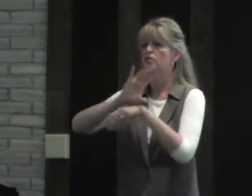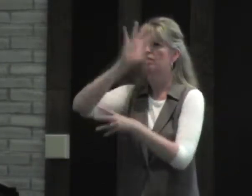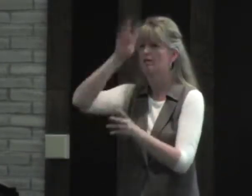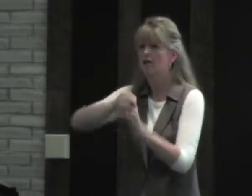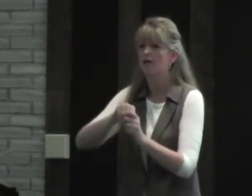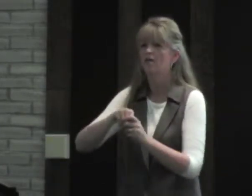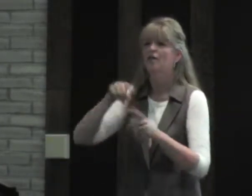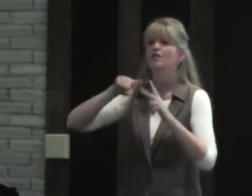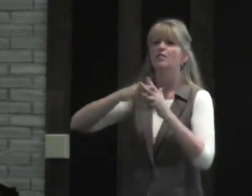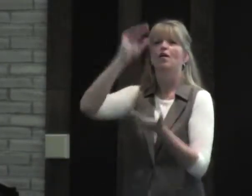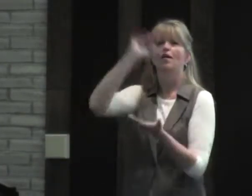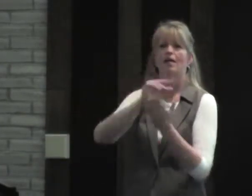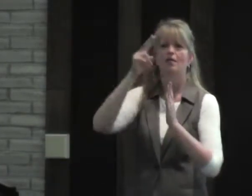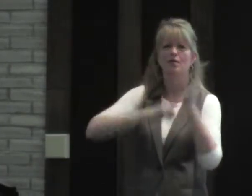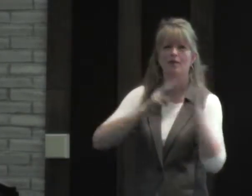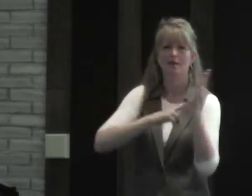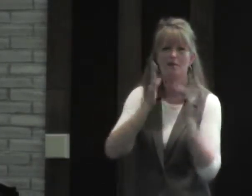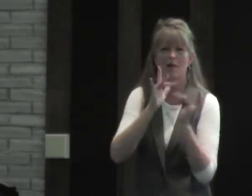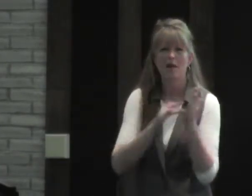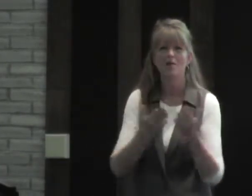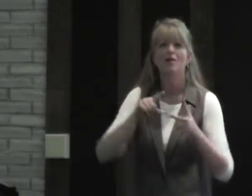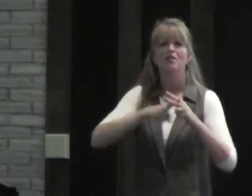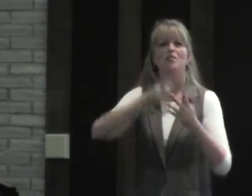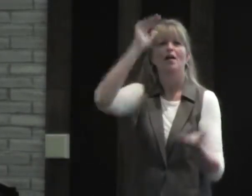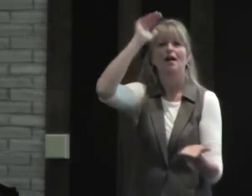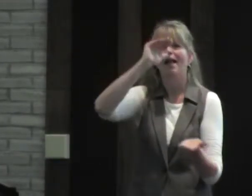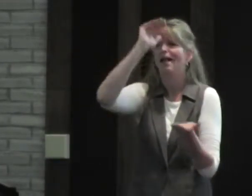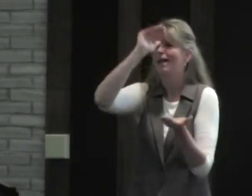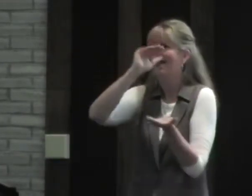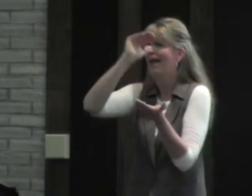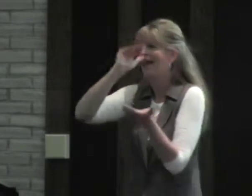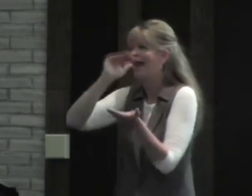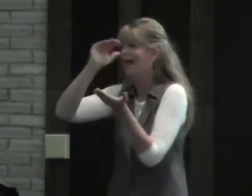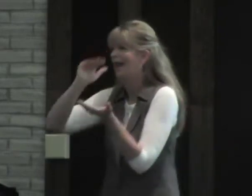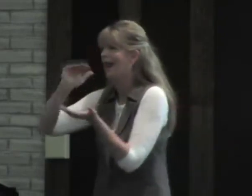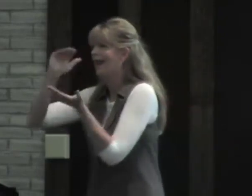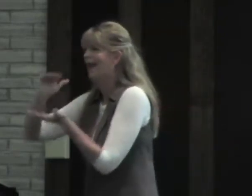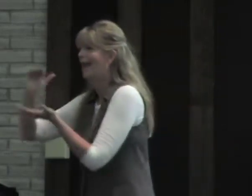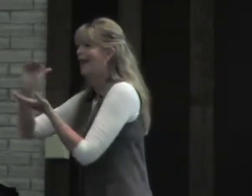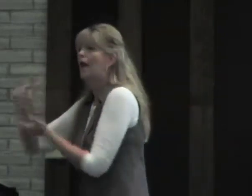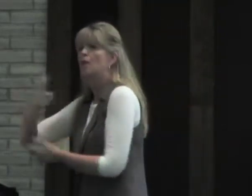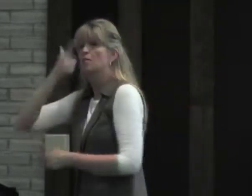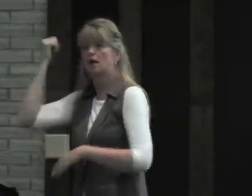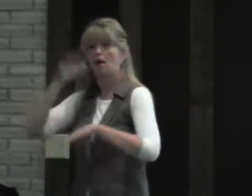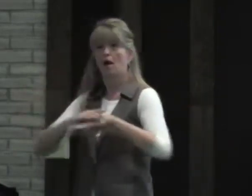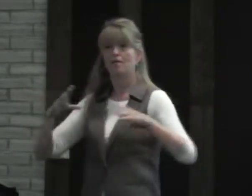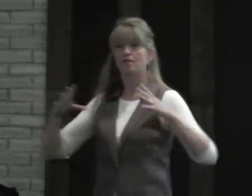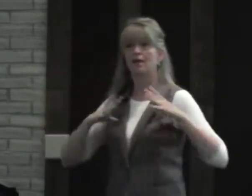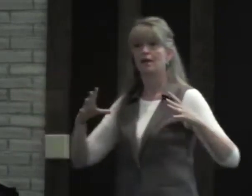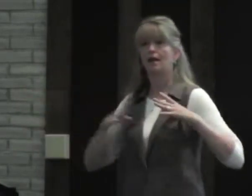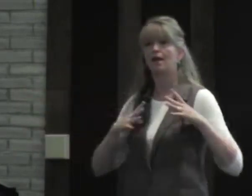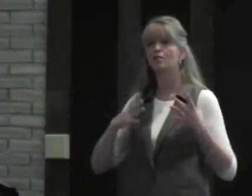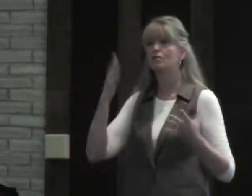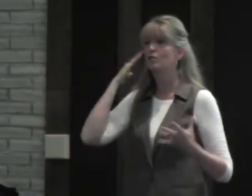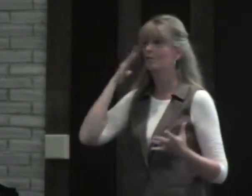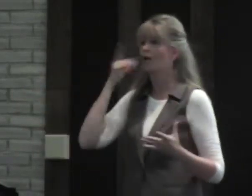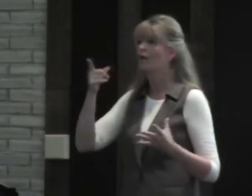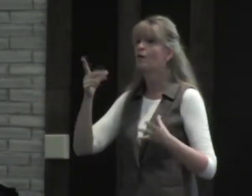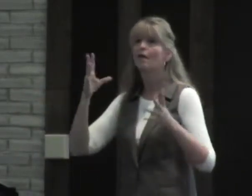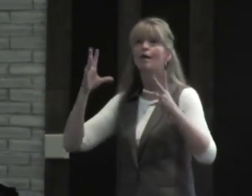it was less, they got less involved in the church, less reading the Bible. Everything got less, less, less. because on vacation, because